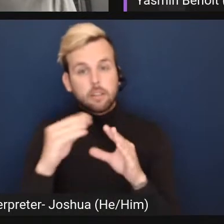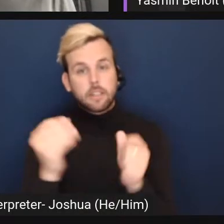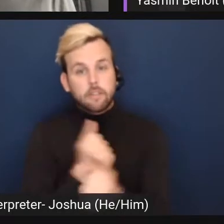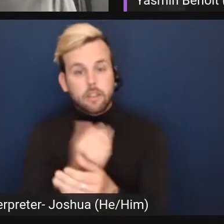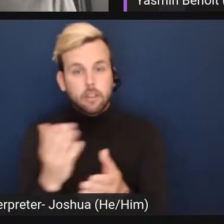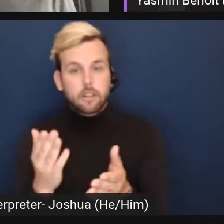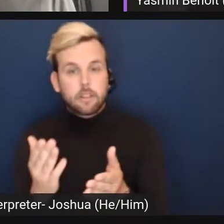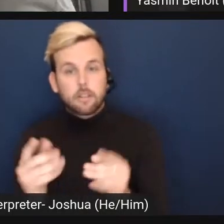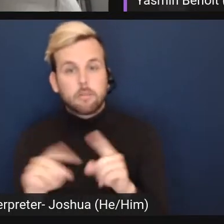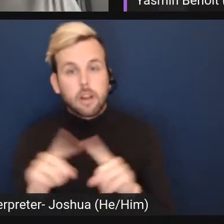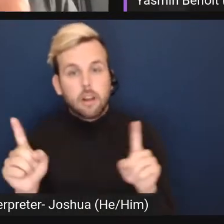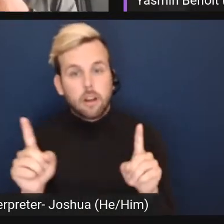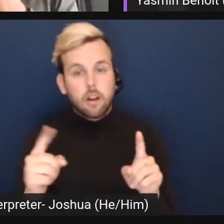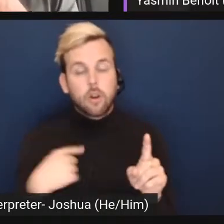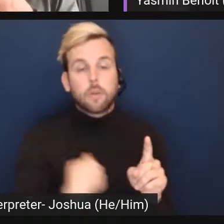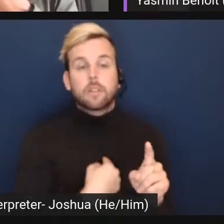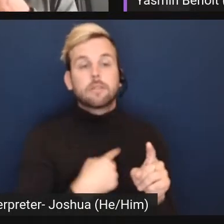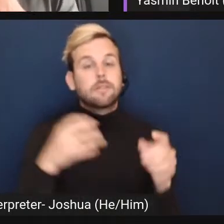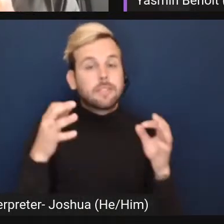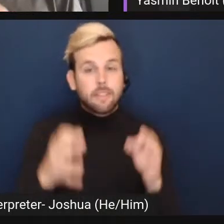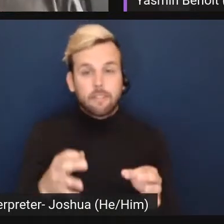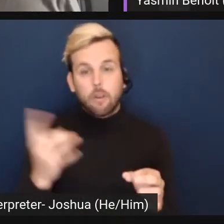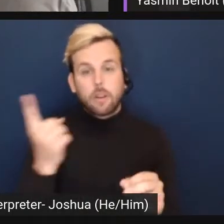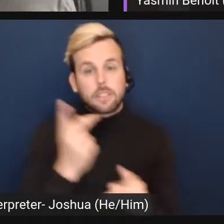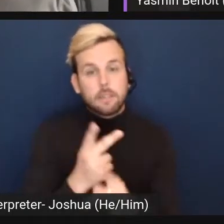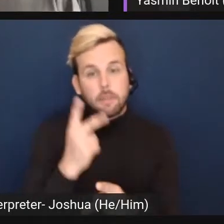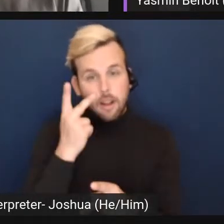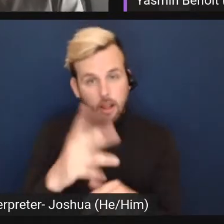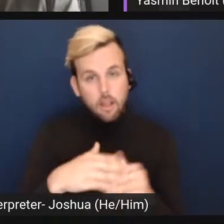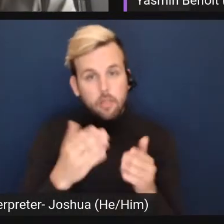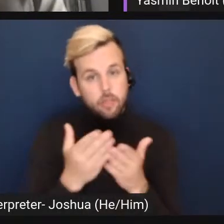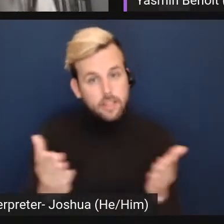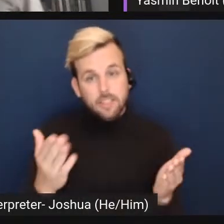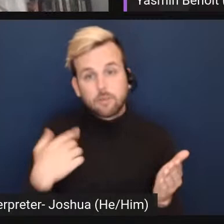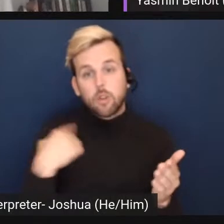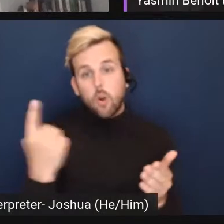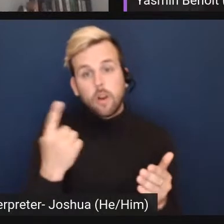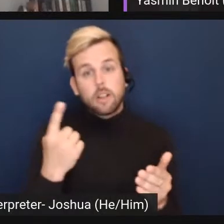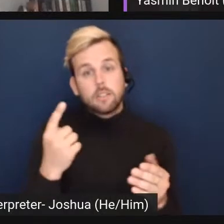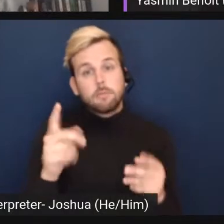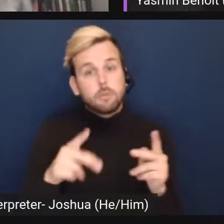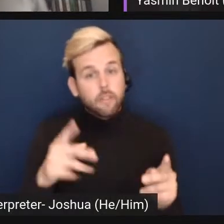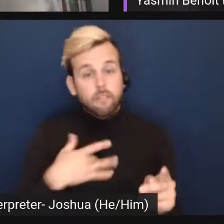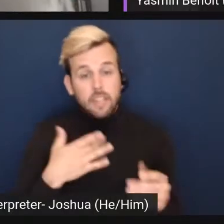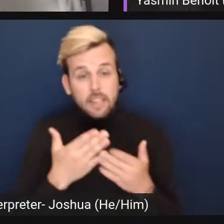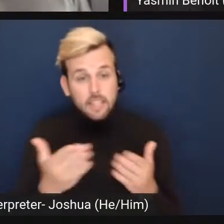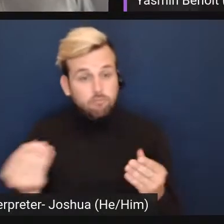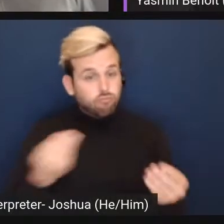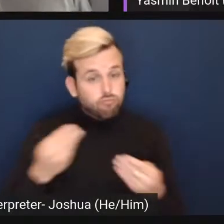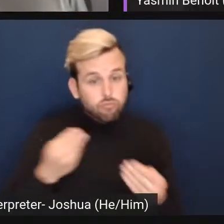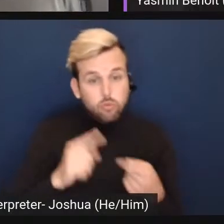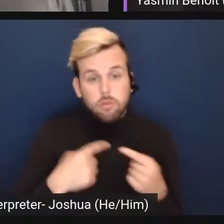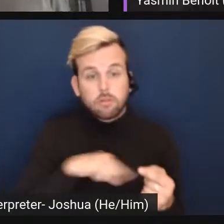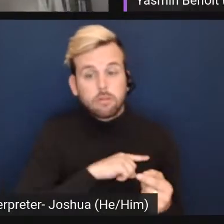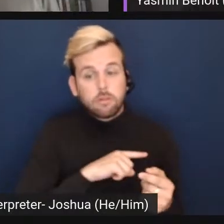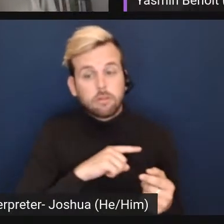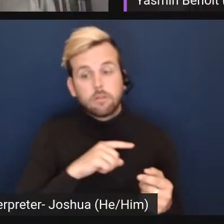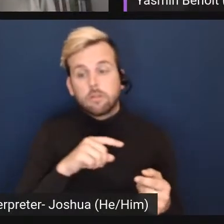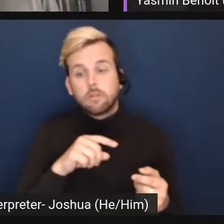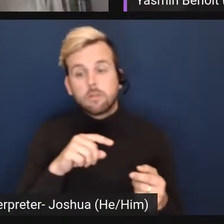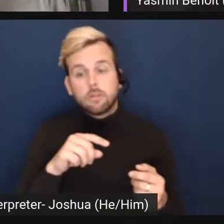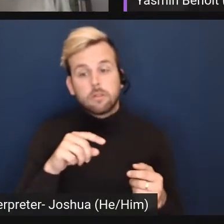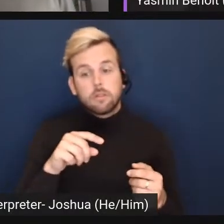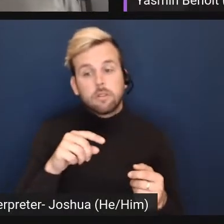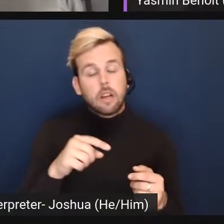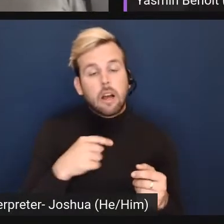But we're definitely, we're always keeping an eye on things. We're always like people feed things back to us. Um, so we're not